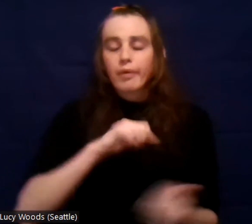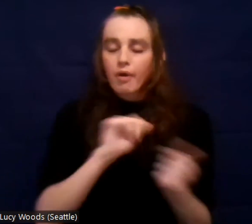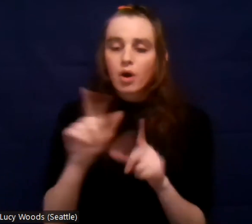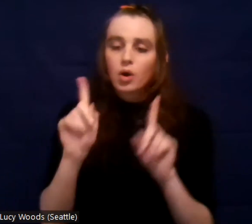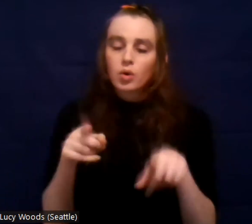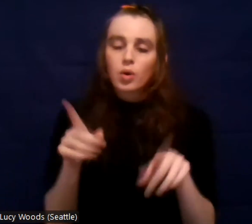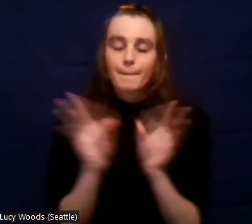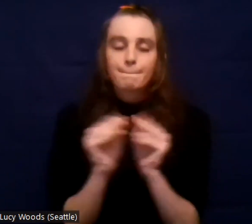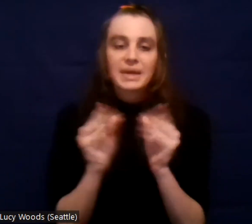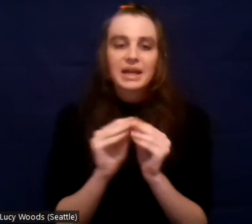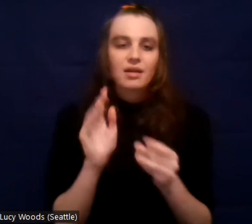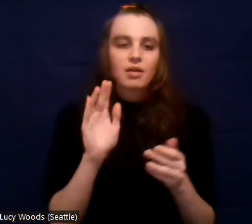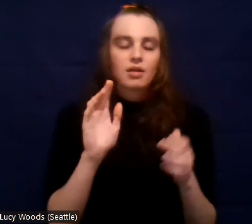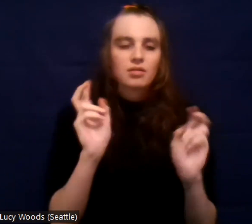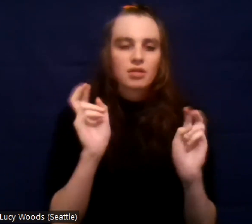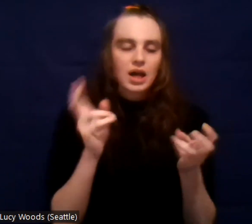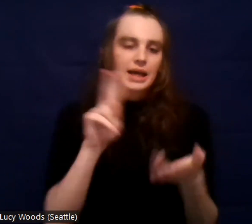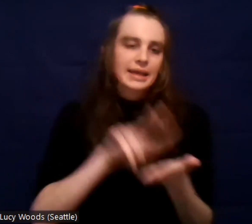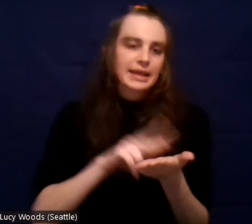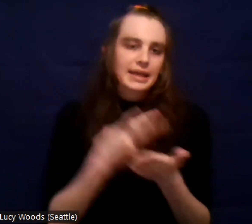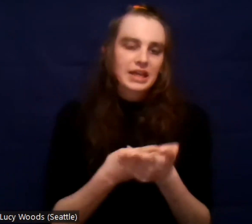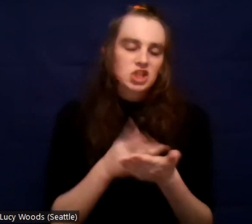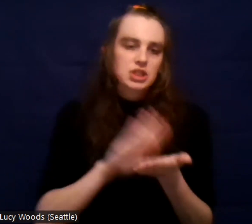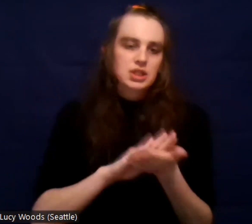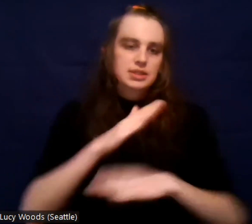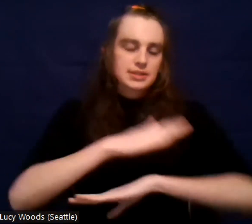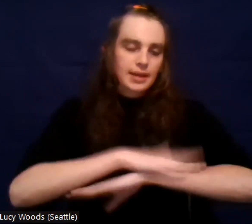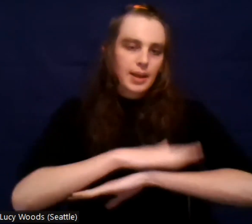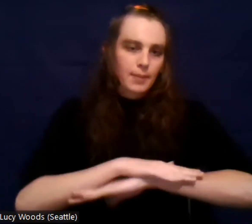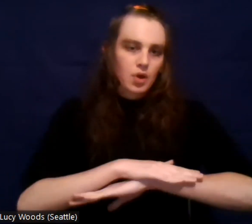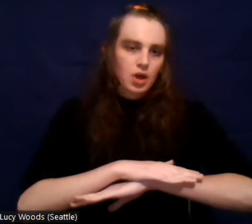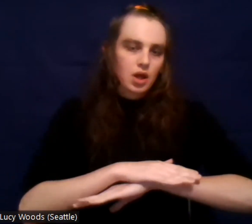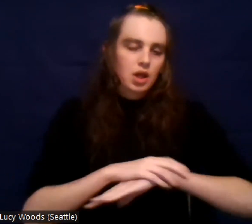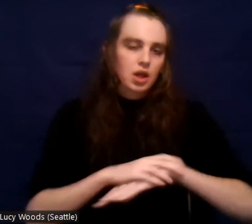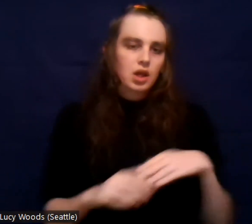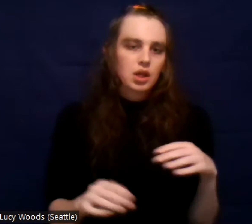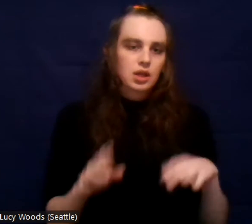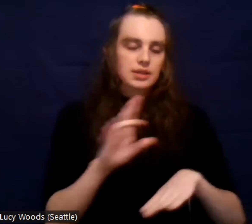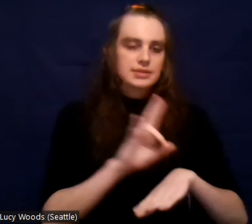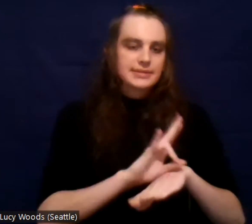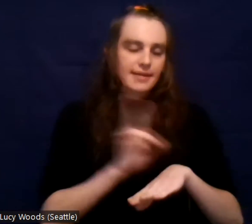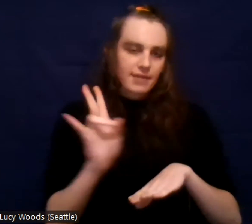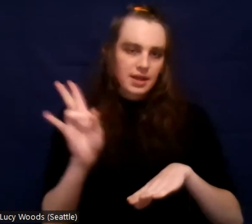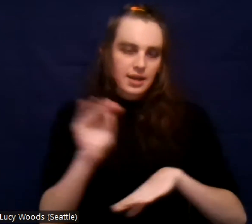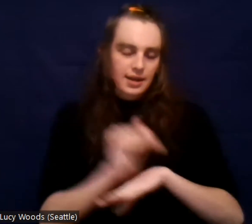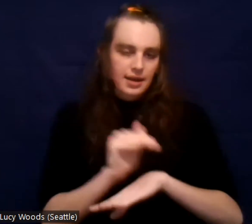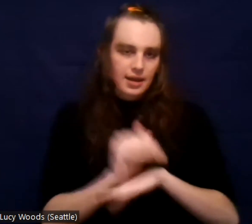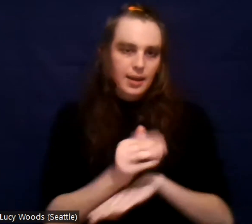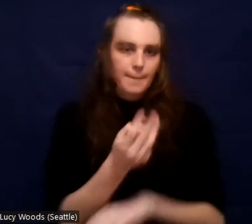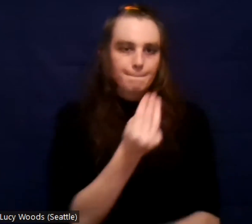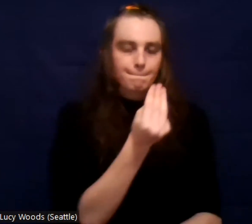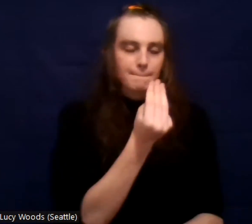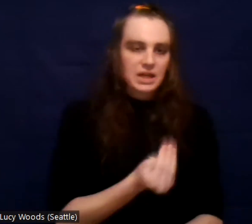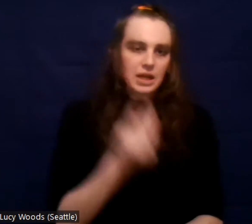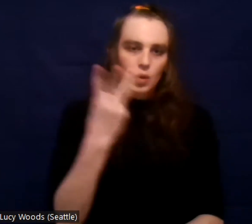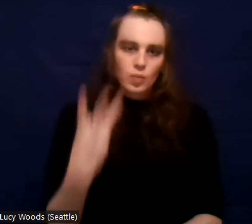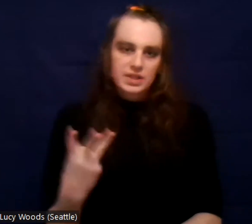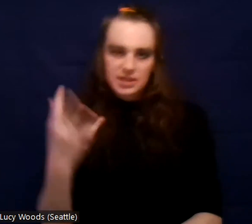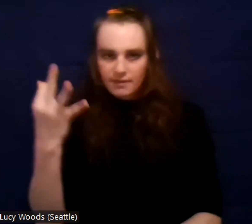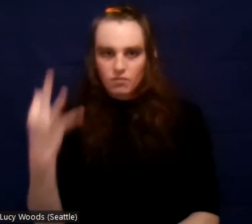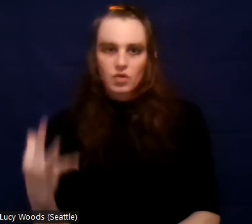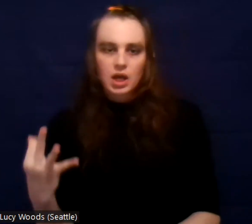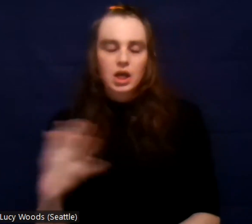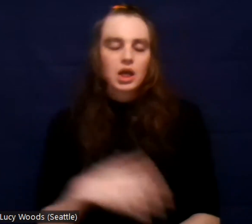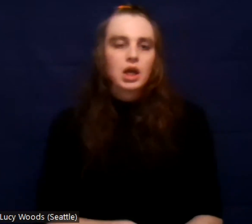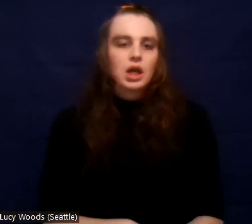7am Monday, Wednesdays and Fridays. And, um, um, I just had enough